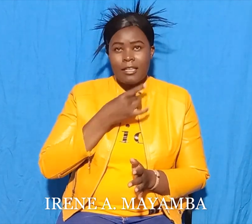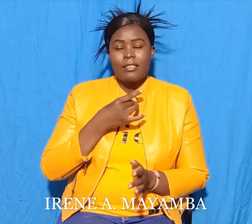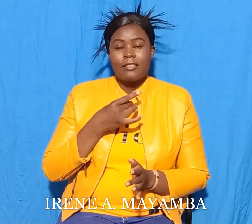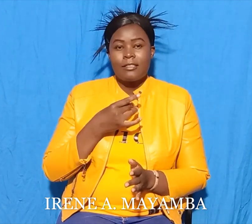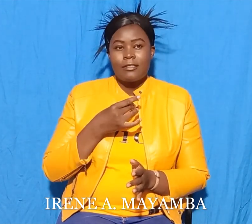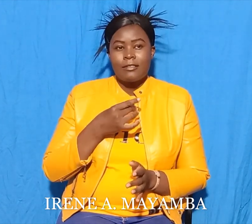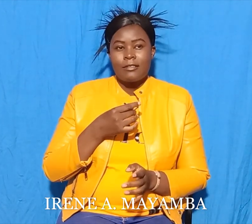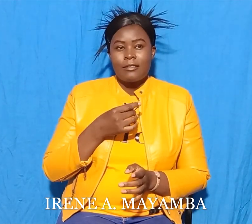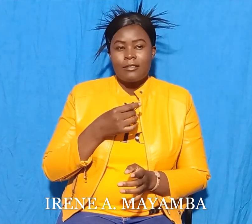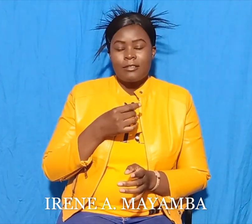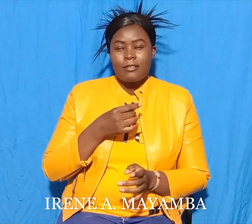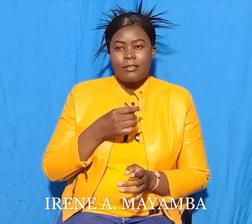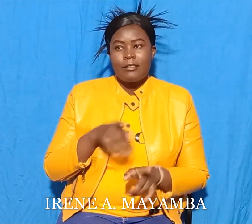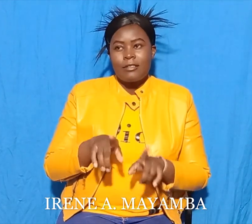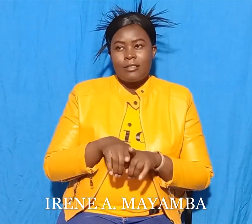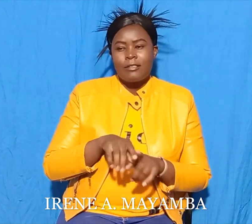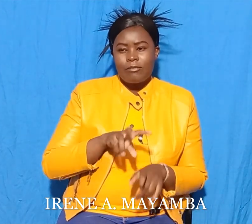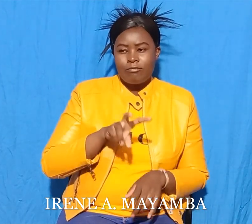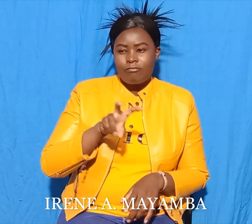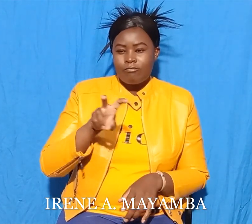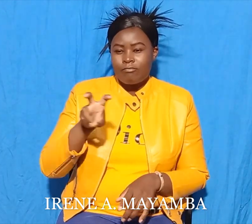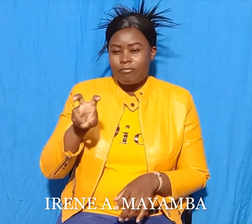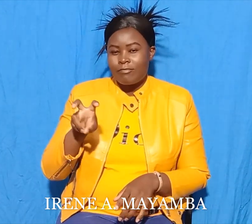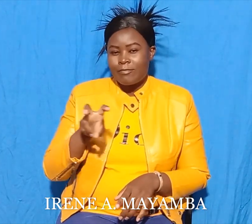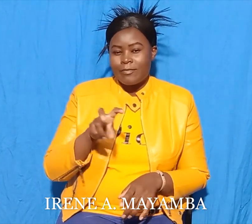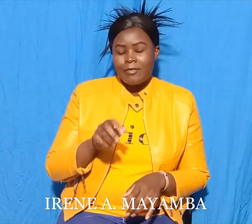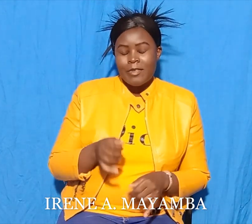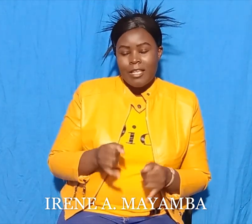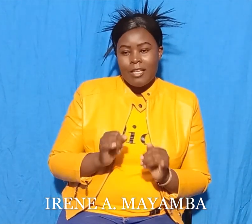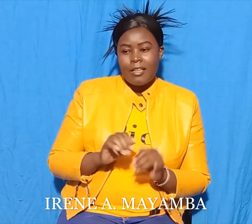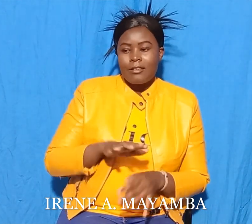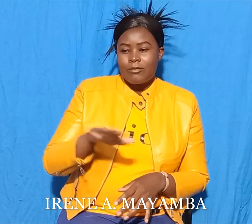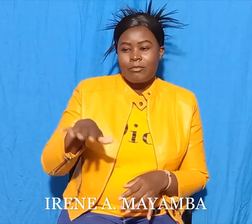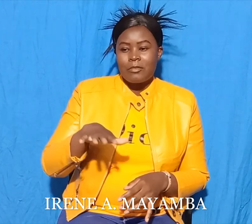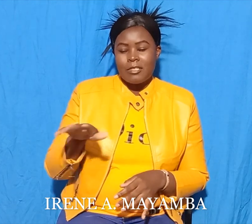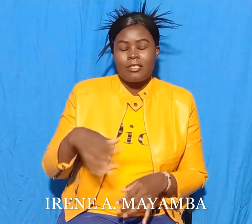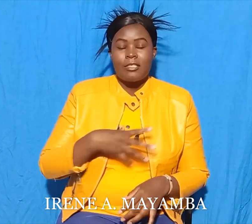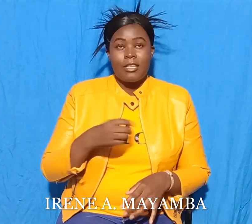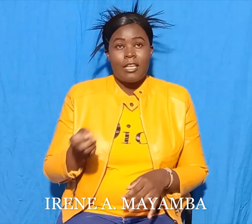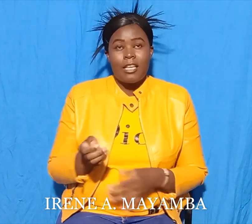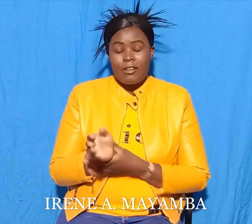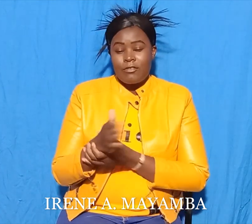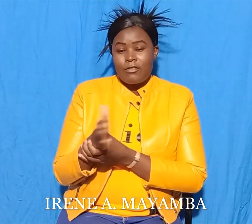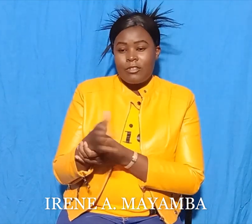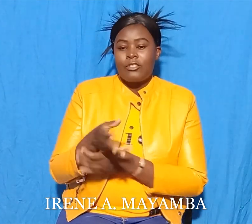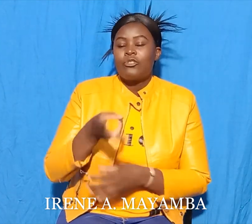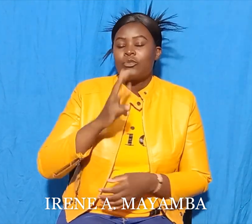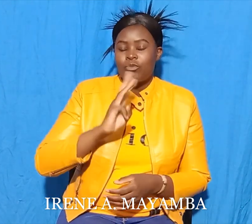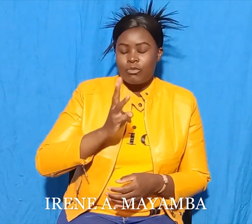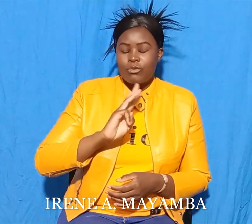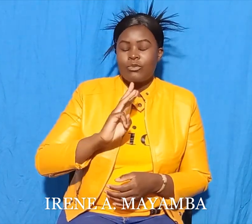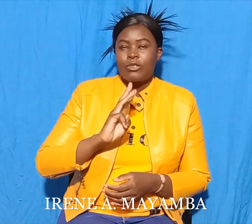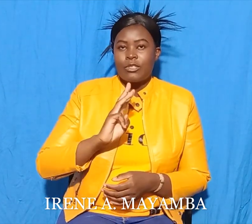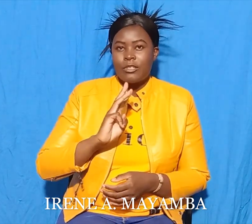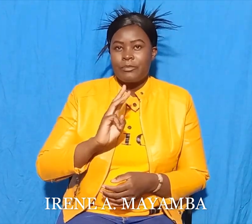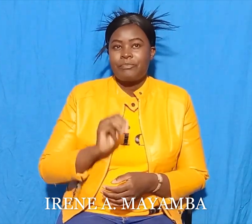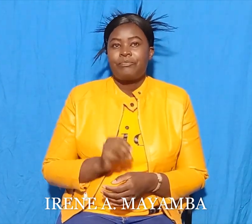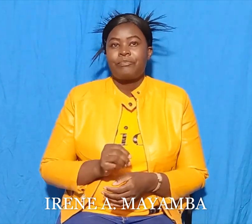the new places and at the fish in the water. It was so interesting. He was